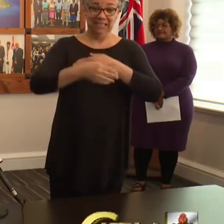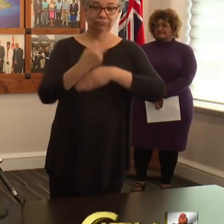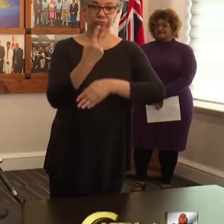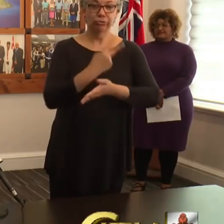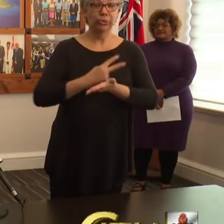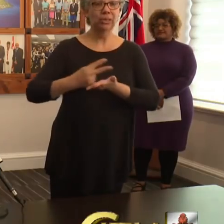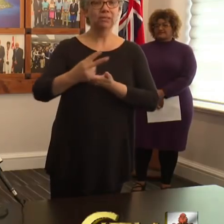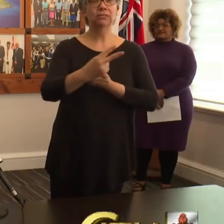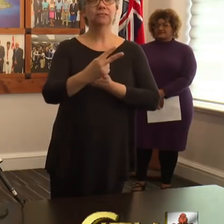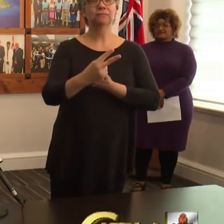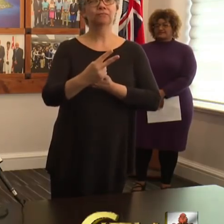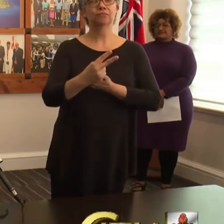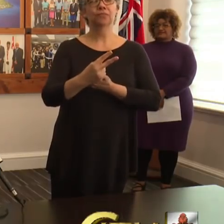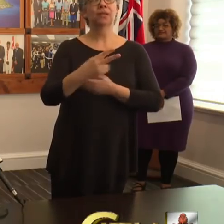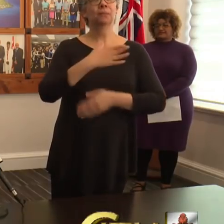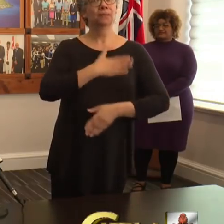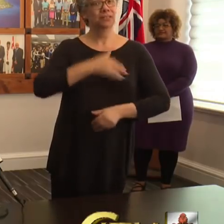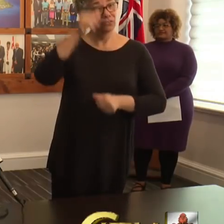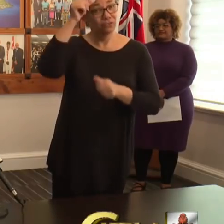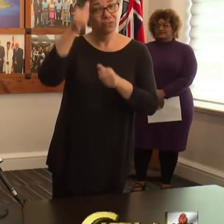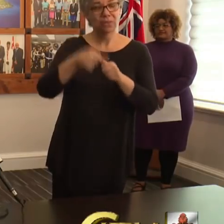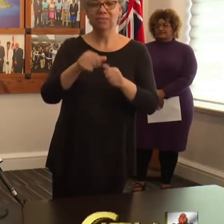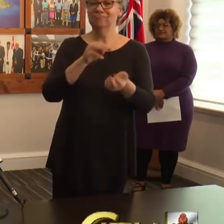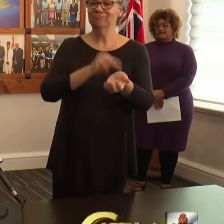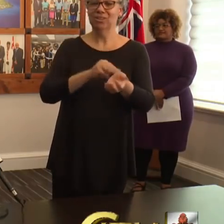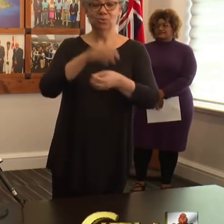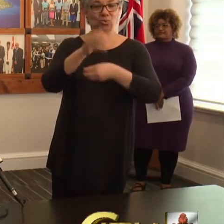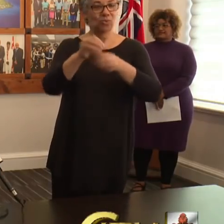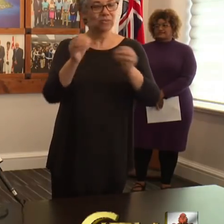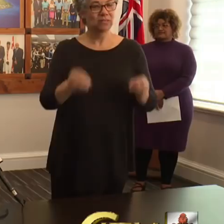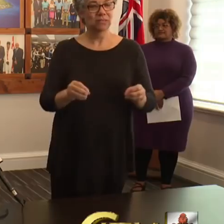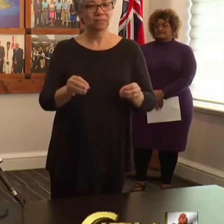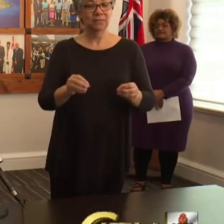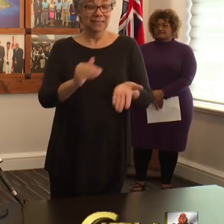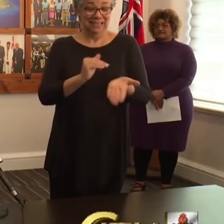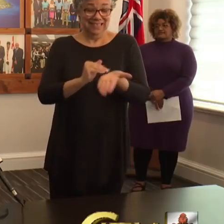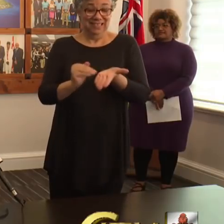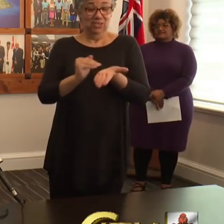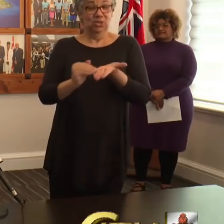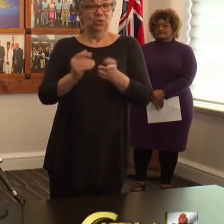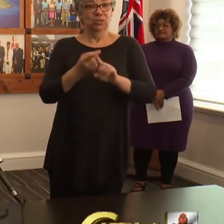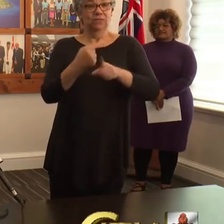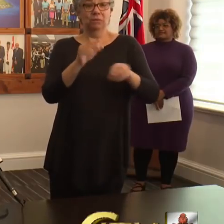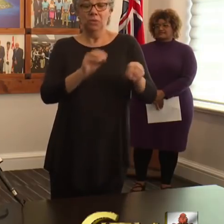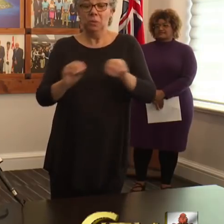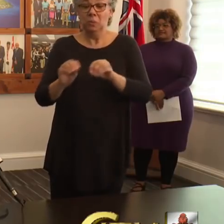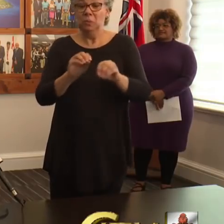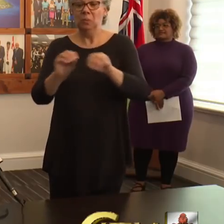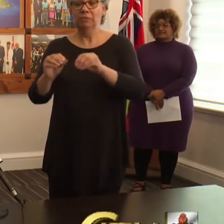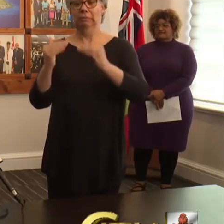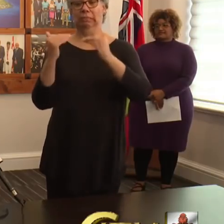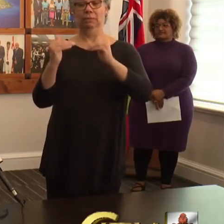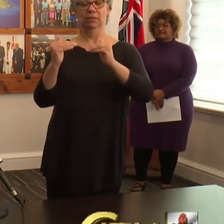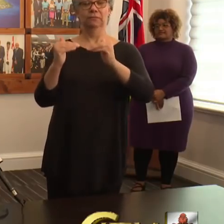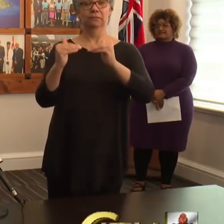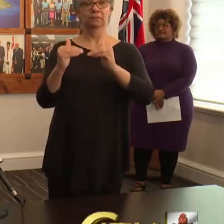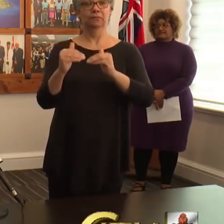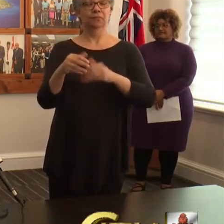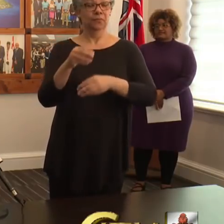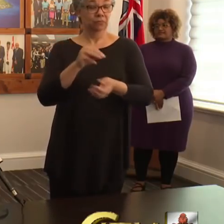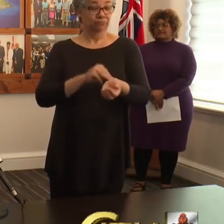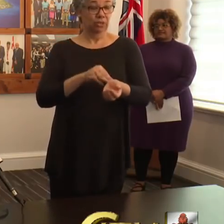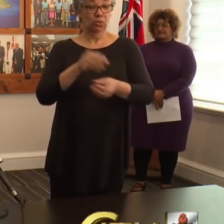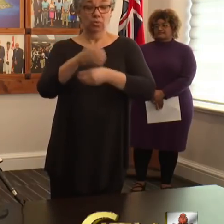I want to remind the public that the doctor's offices are exempt from the impending movement restrictions. Doctor's offices will not be